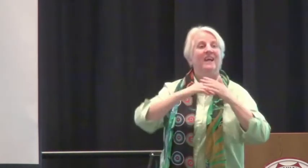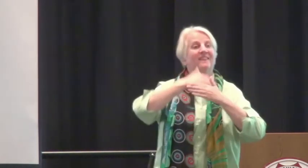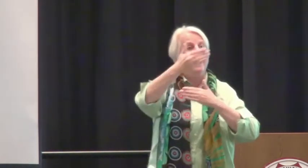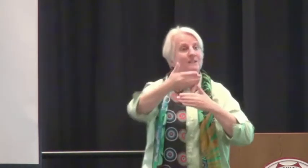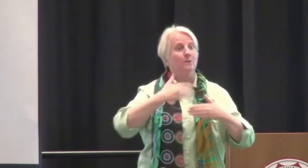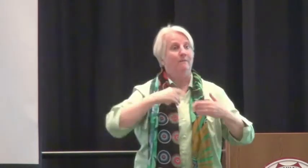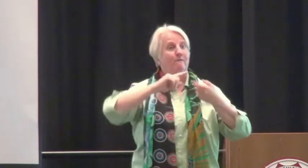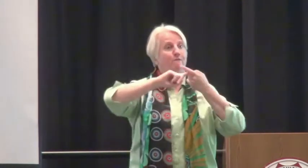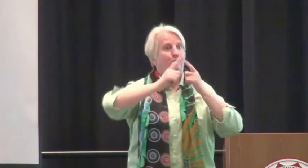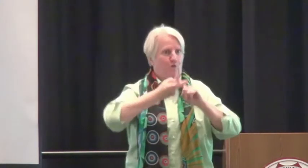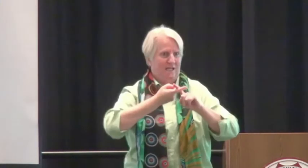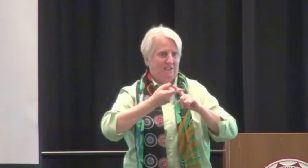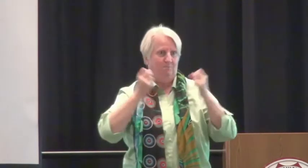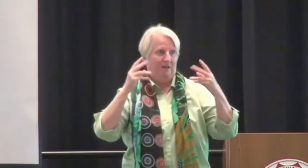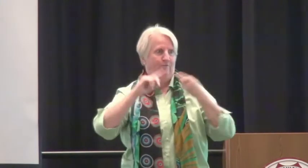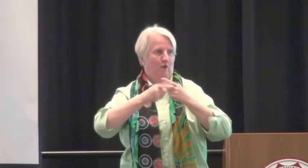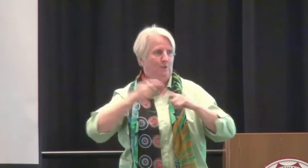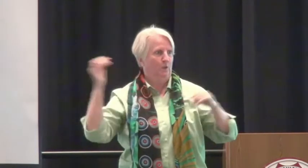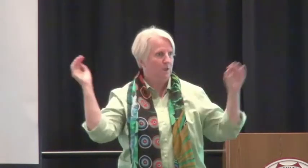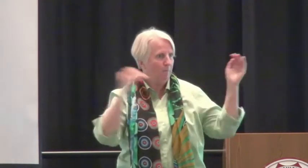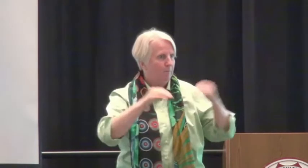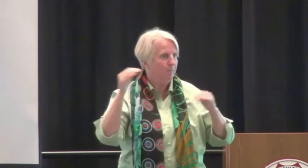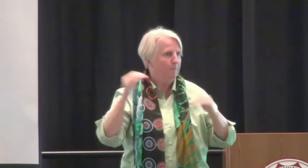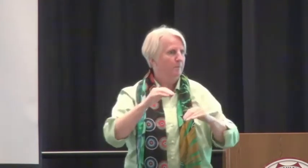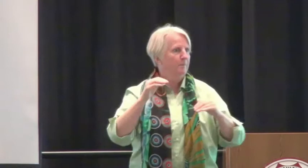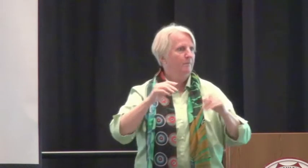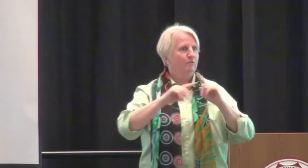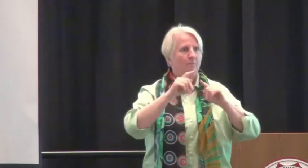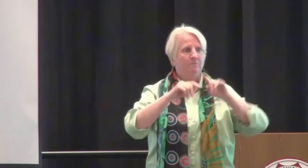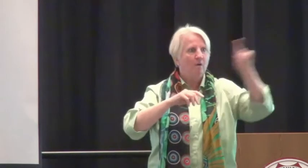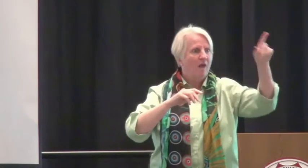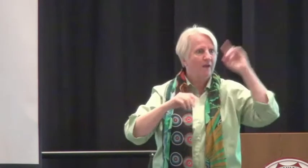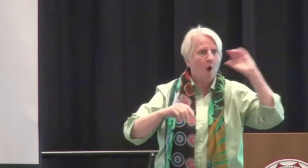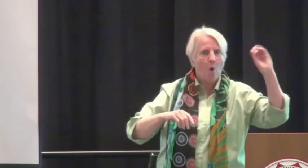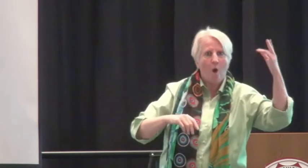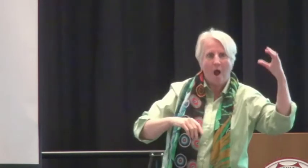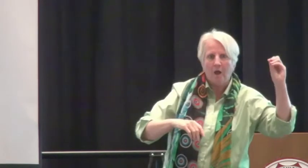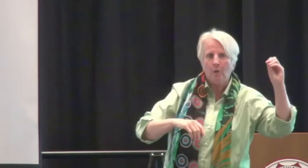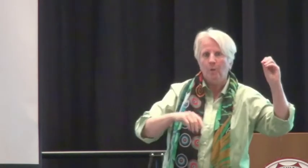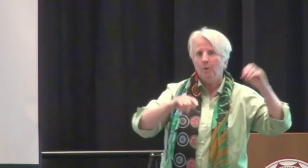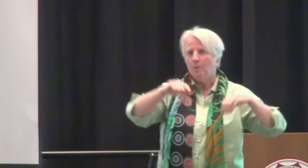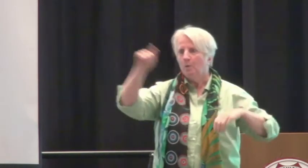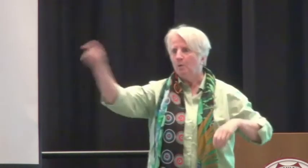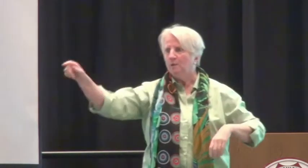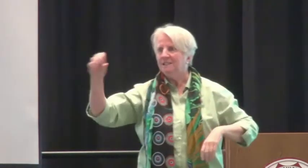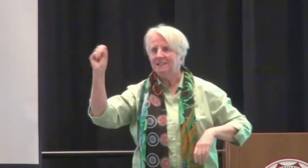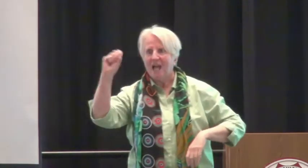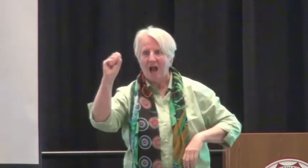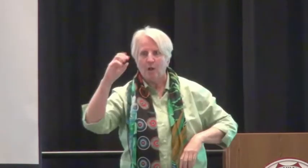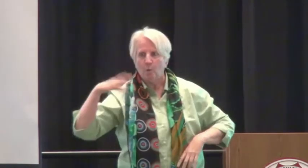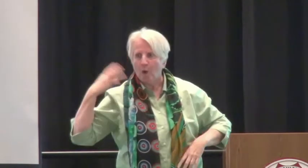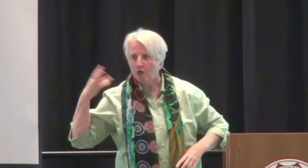staff members who are pictured here, as well as the many friends who have come from different locations like Ohio,